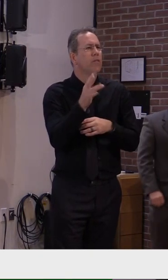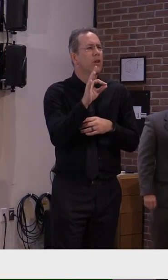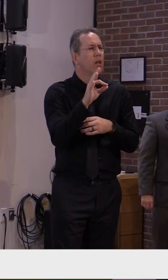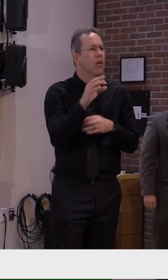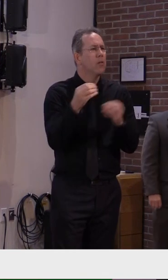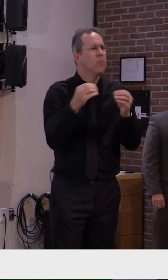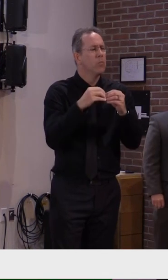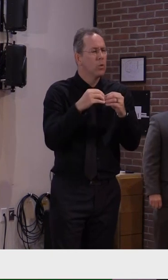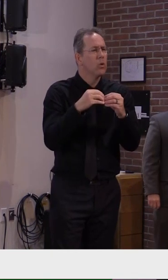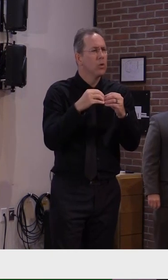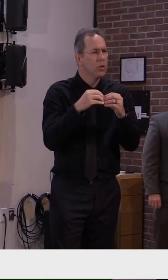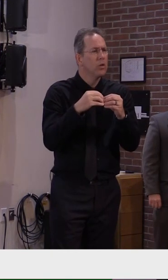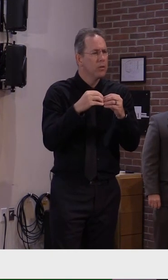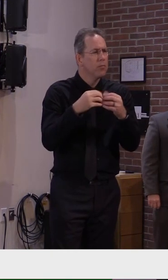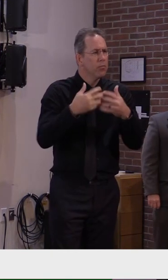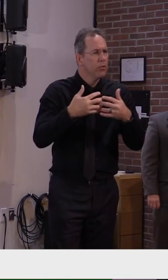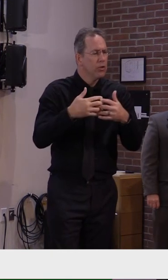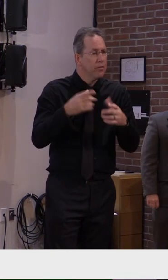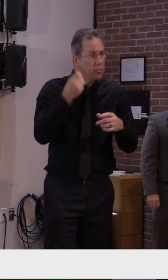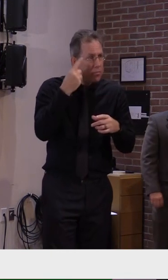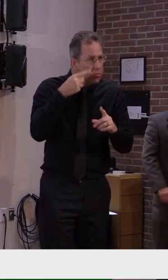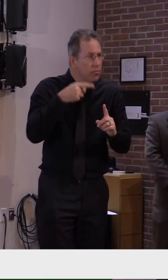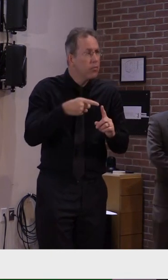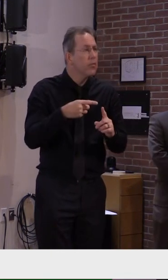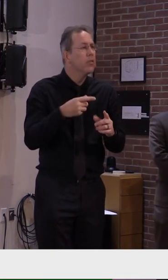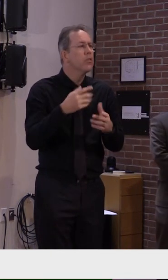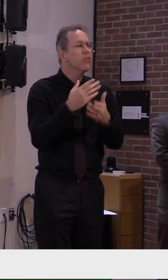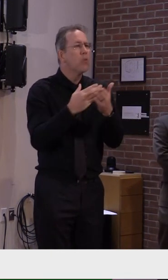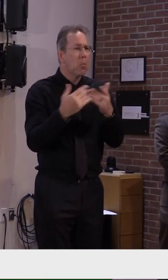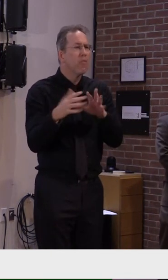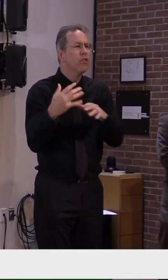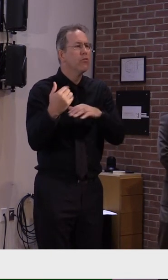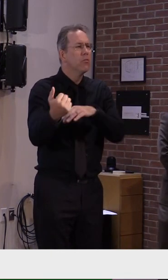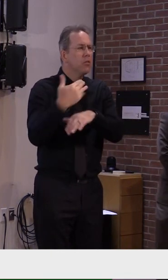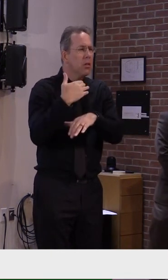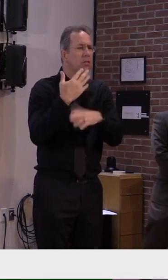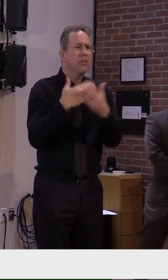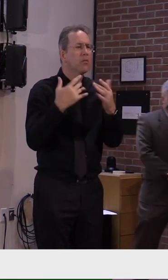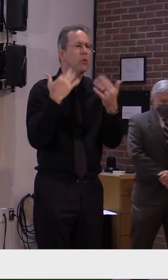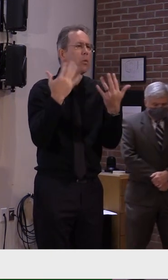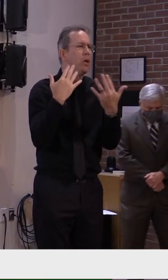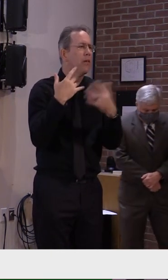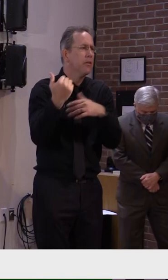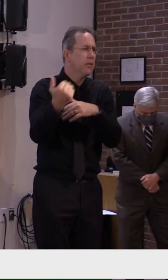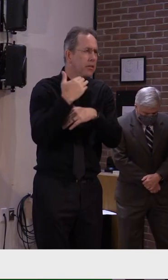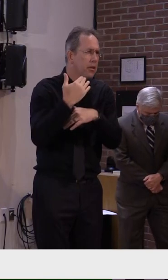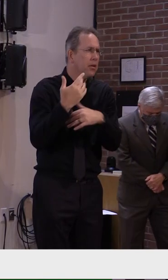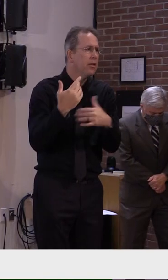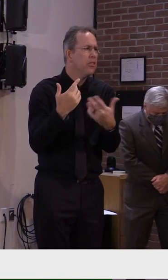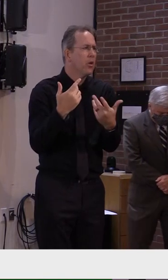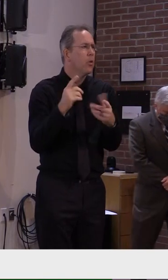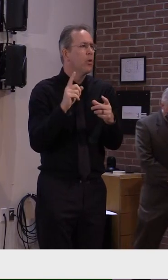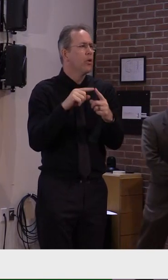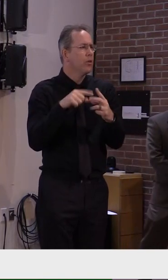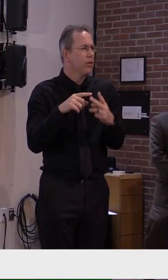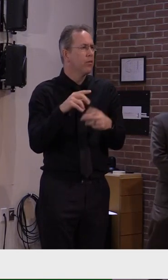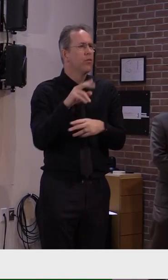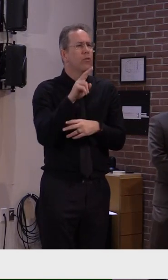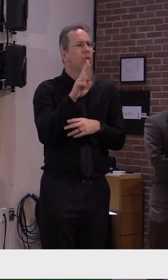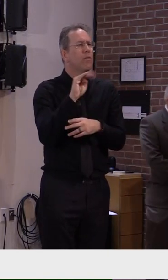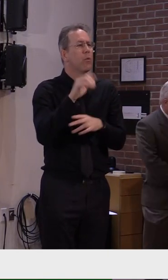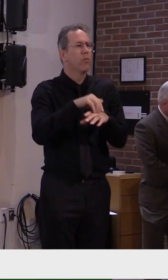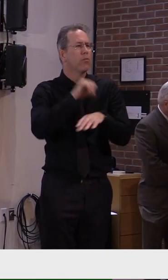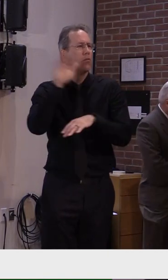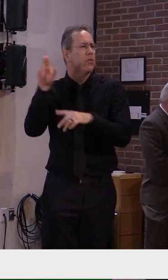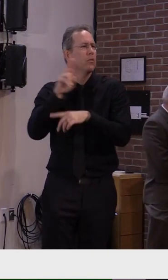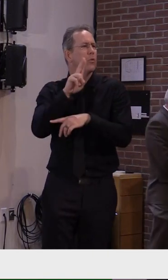either in reserve or have been deployed. 74 are in a warehouse run by the UVM health network ready for deployment.